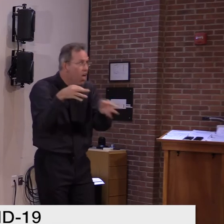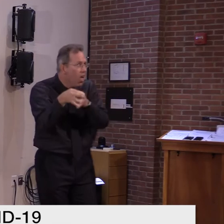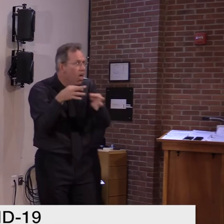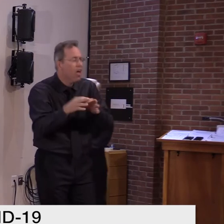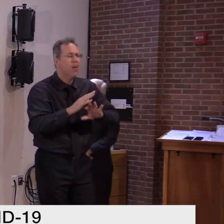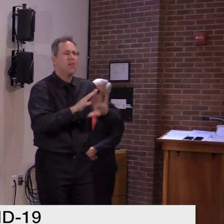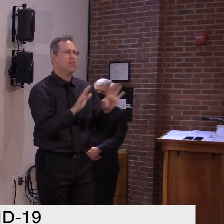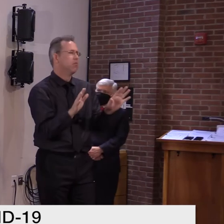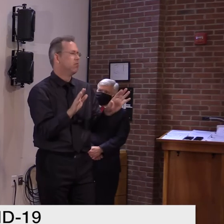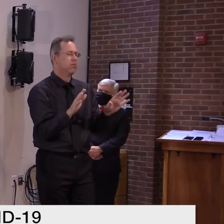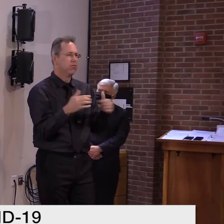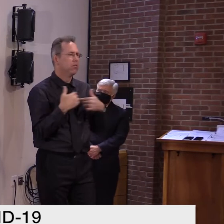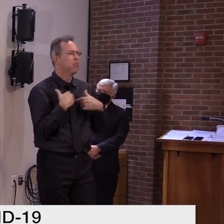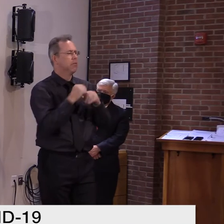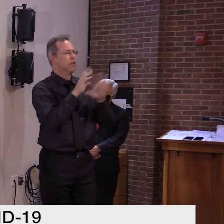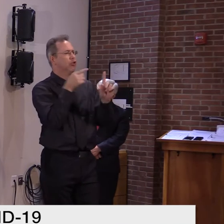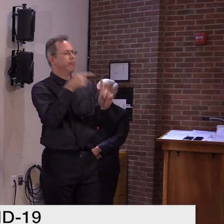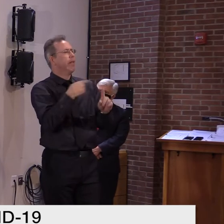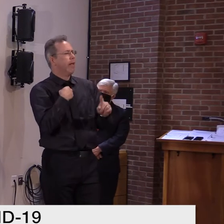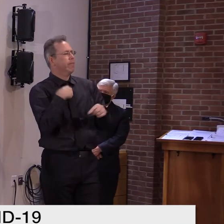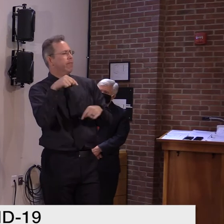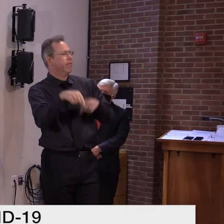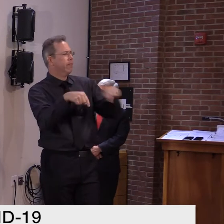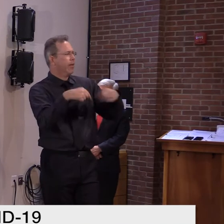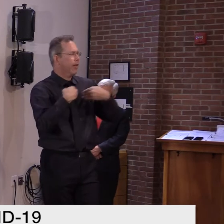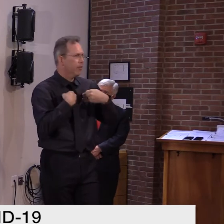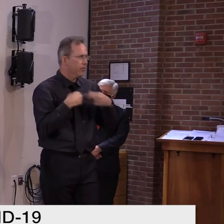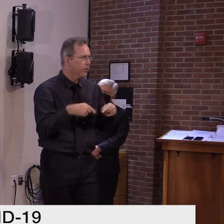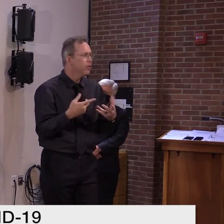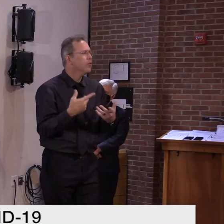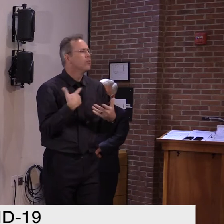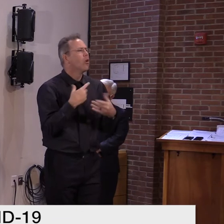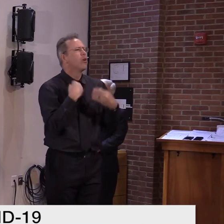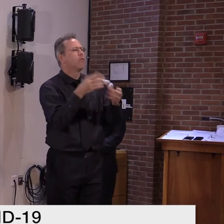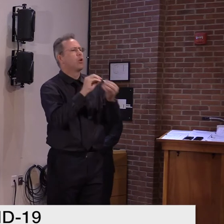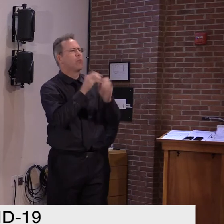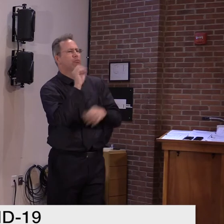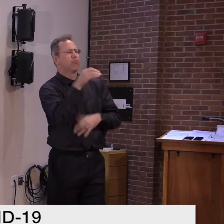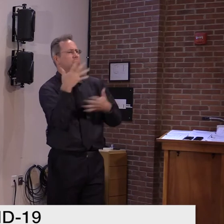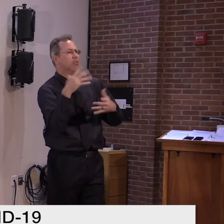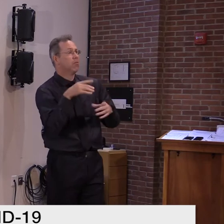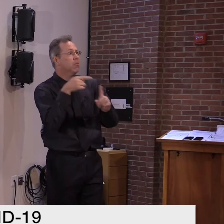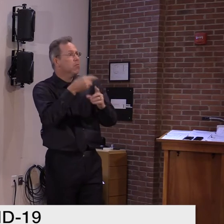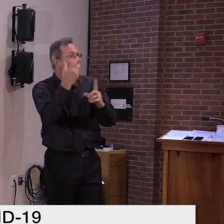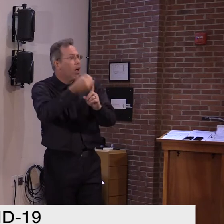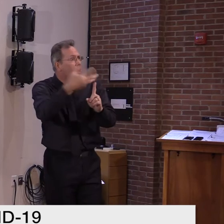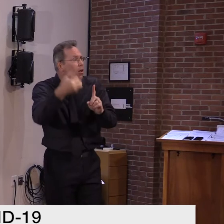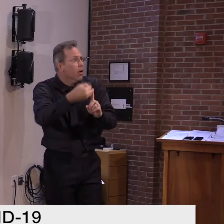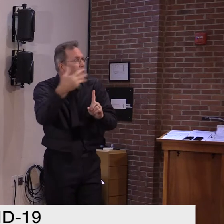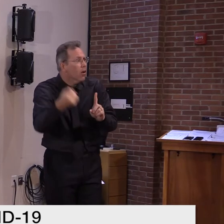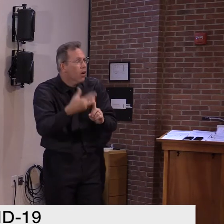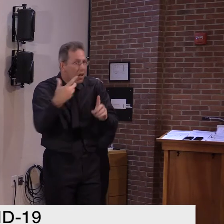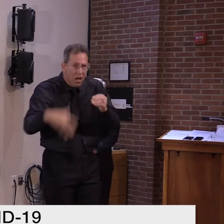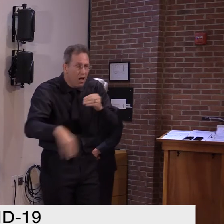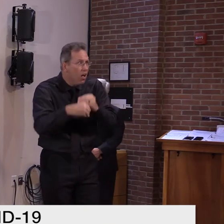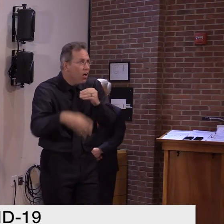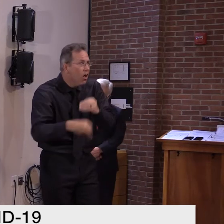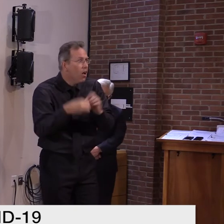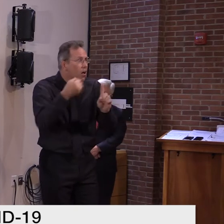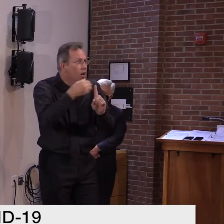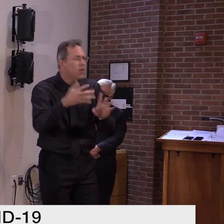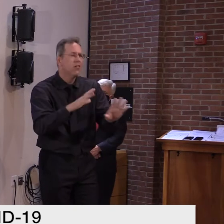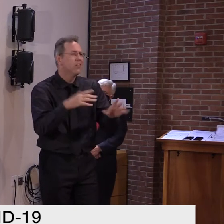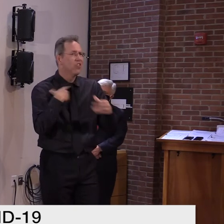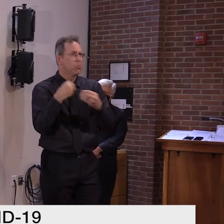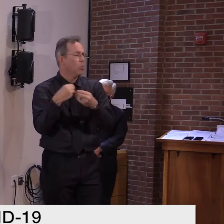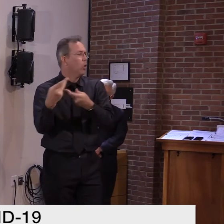Smith just presented the numbers on it again today, uh, when he got questioned about it. Um, and we obviously consider it quite significant.